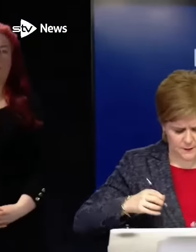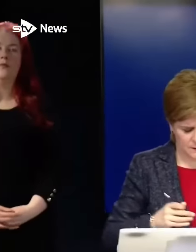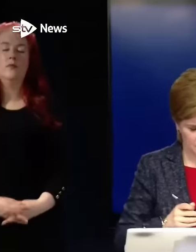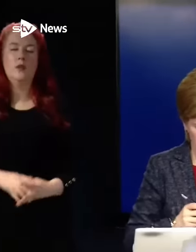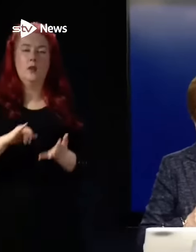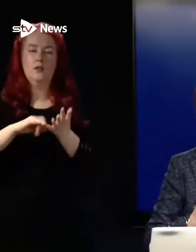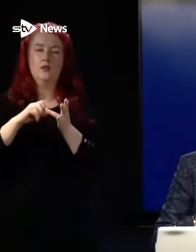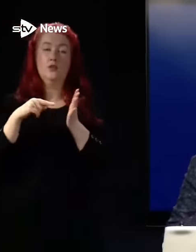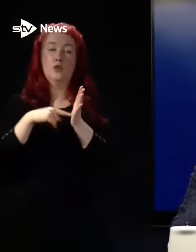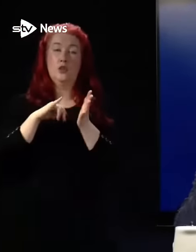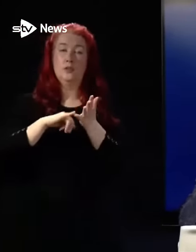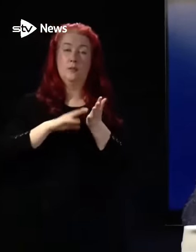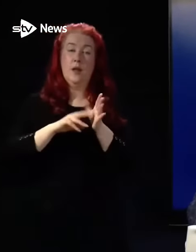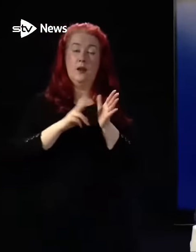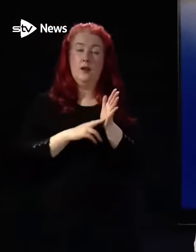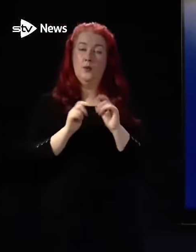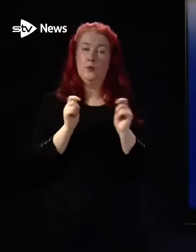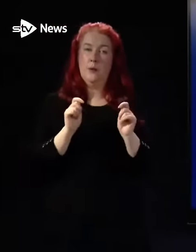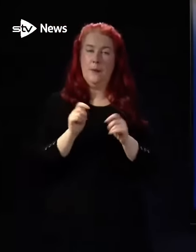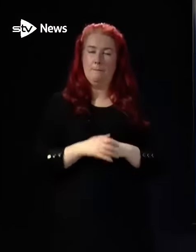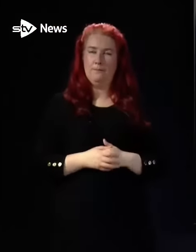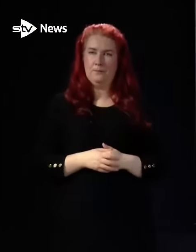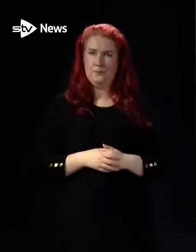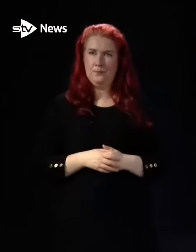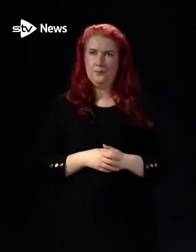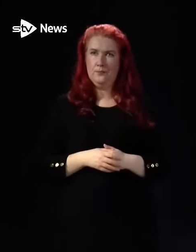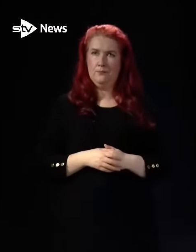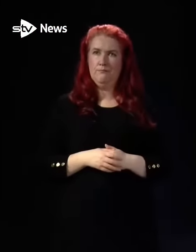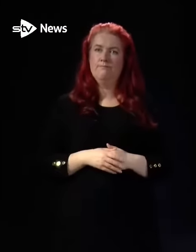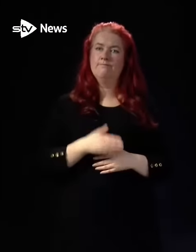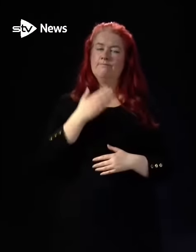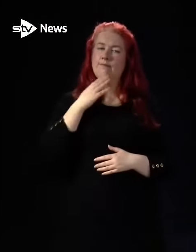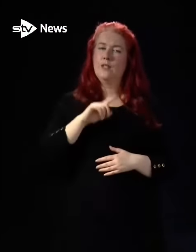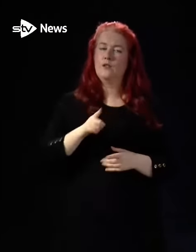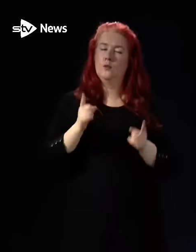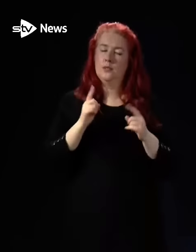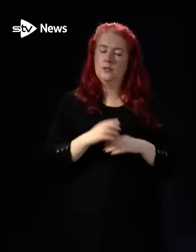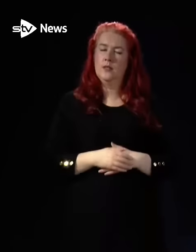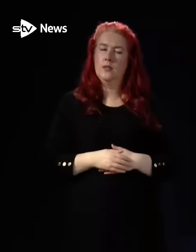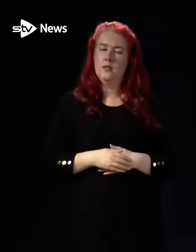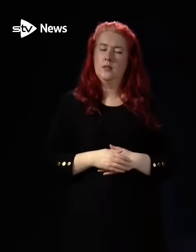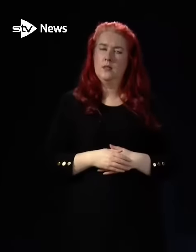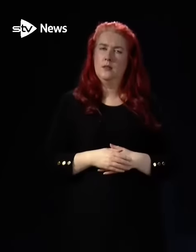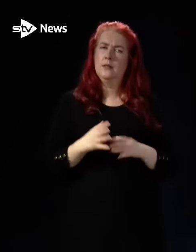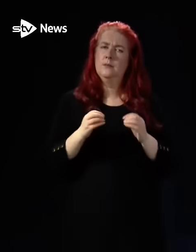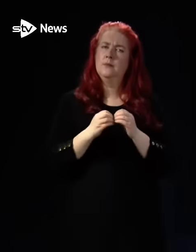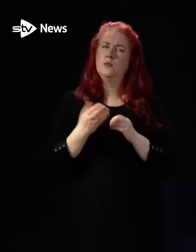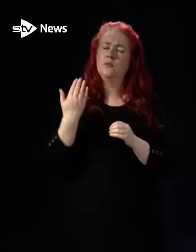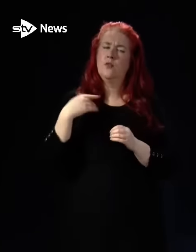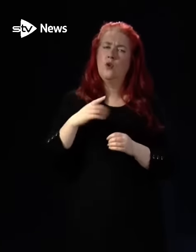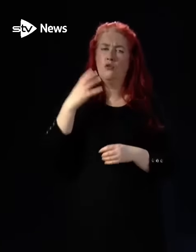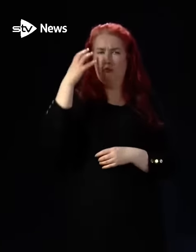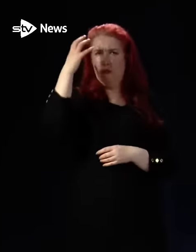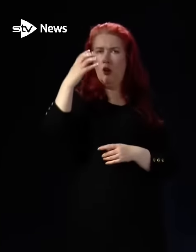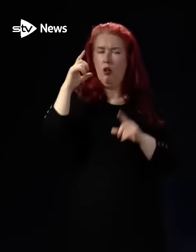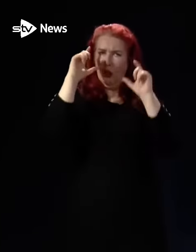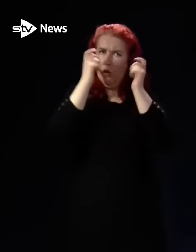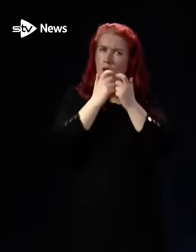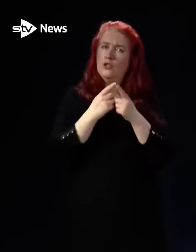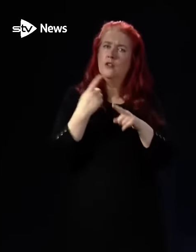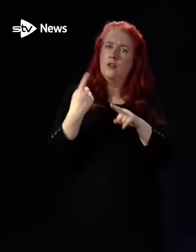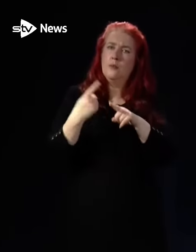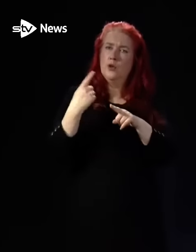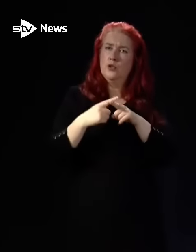the Scotsman. Thank you, First Minister. As mentioned previously, the Royal College of Emergency Medicine Scotland said there's been 50 excess